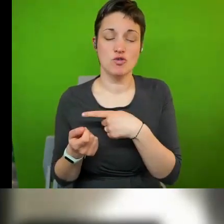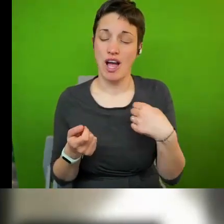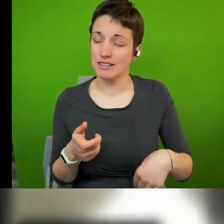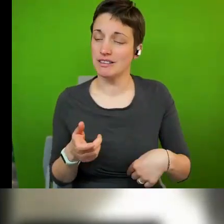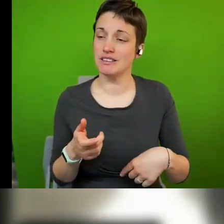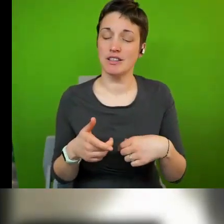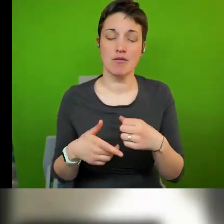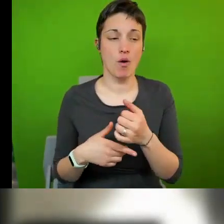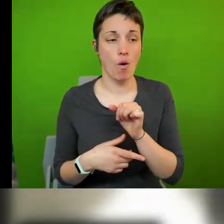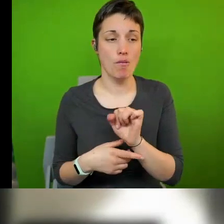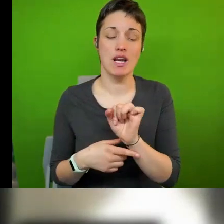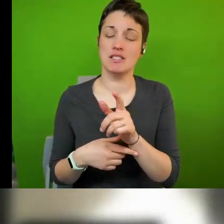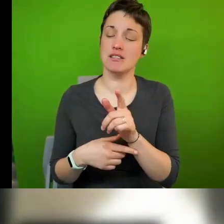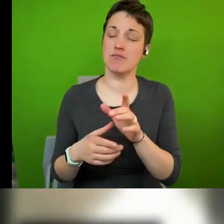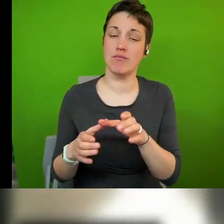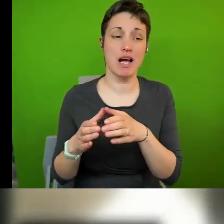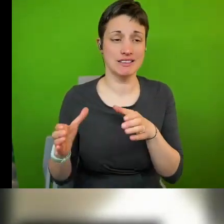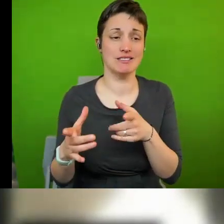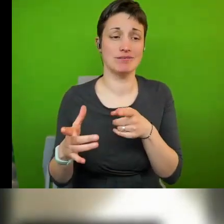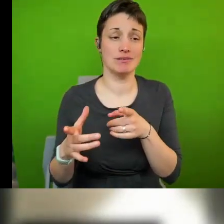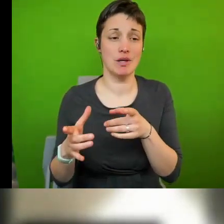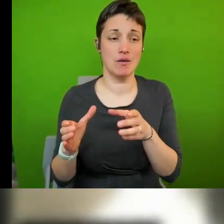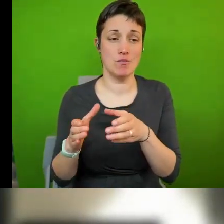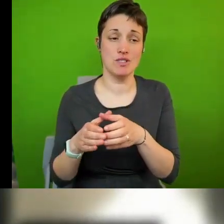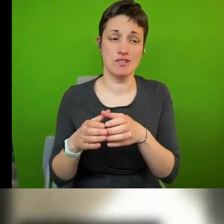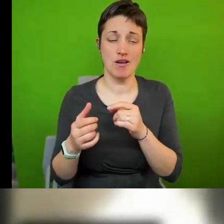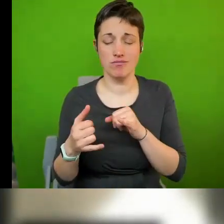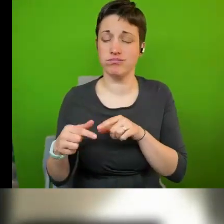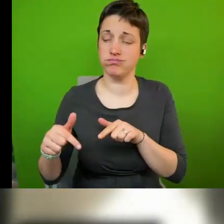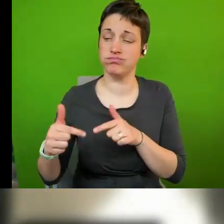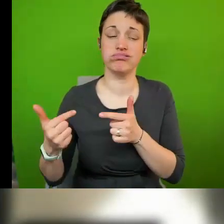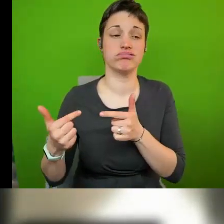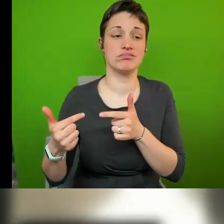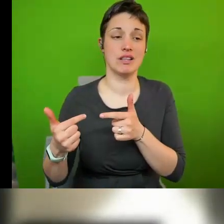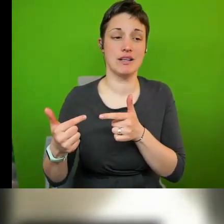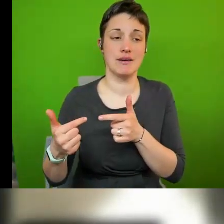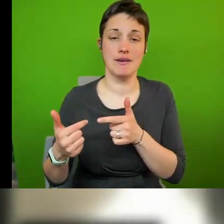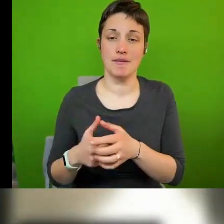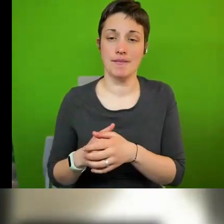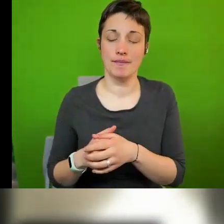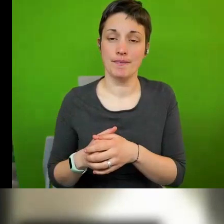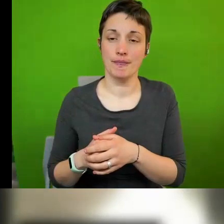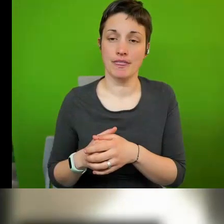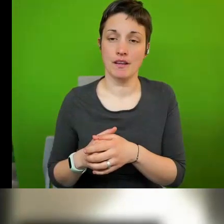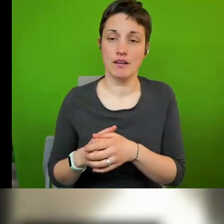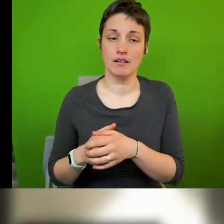rights within its territory for example slave labor or genocide um please note that york is twinned with um